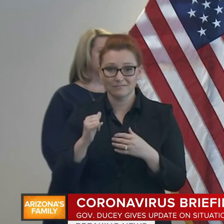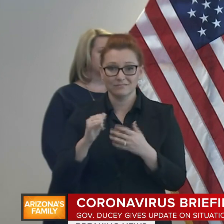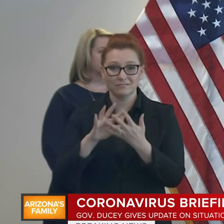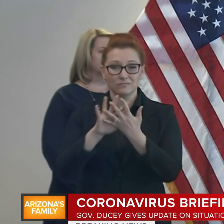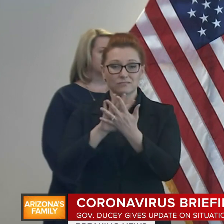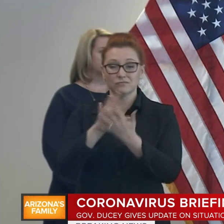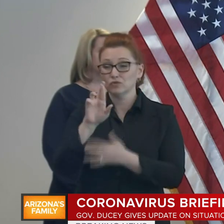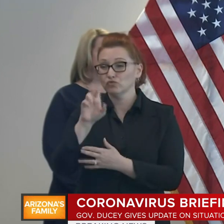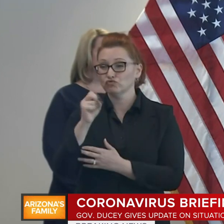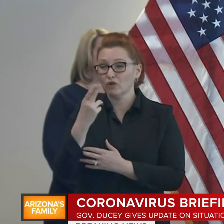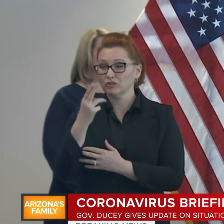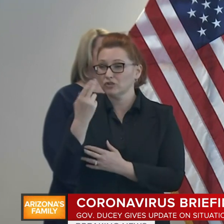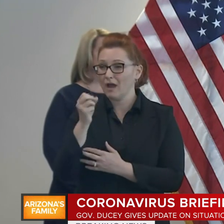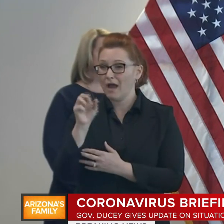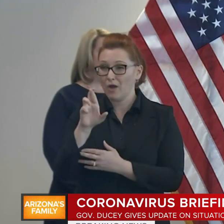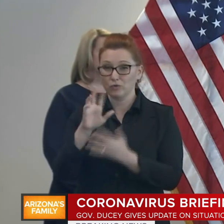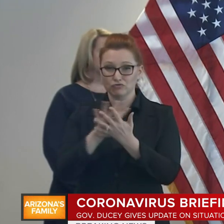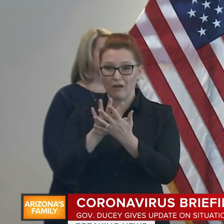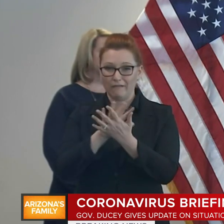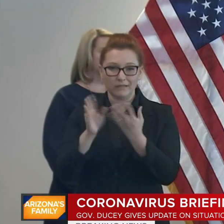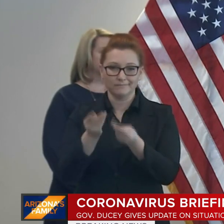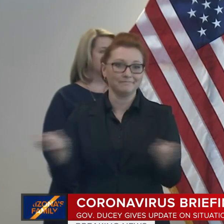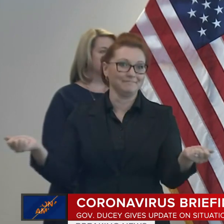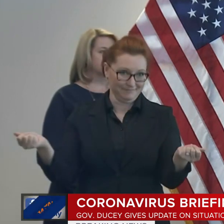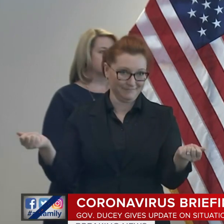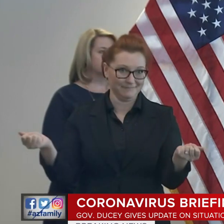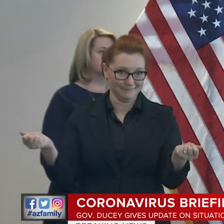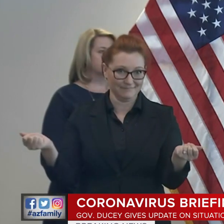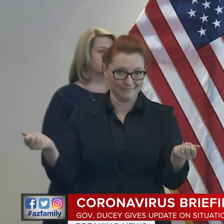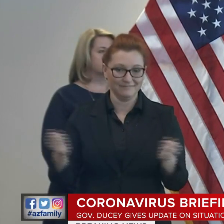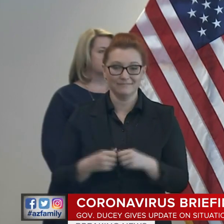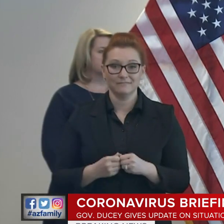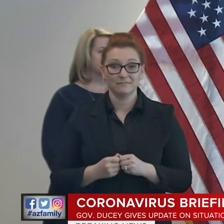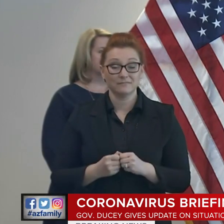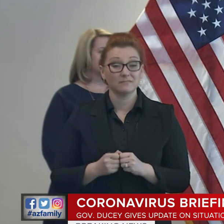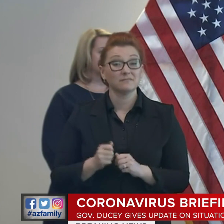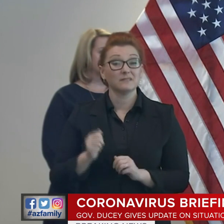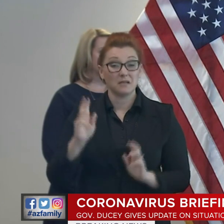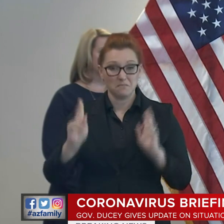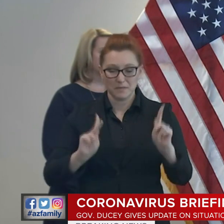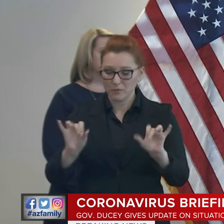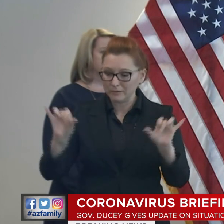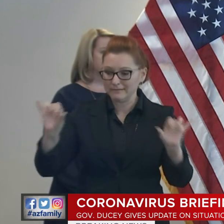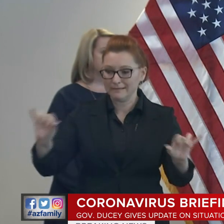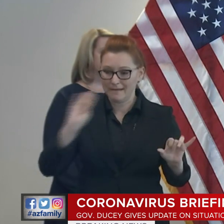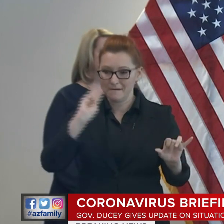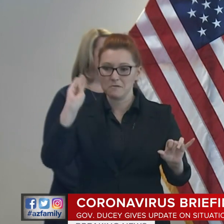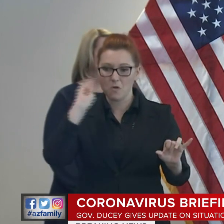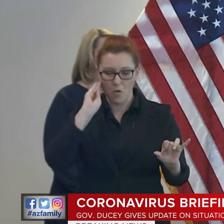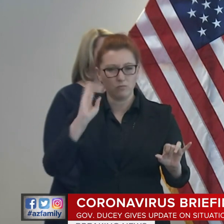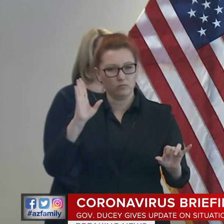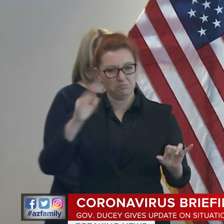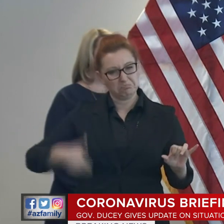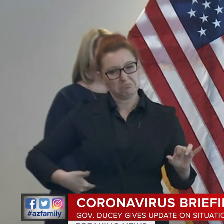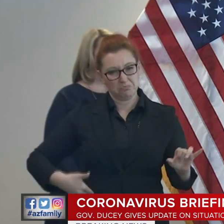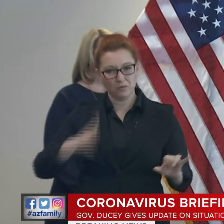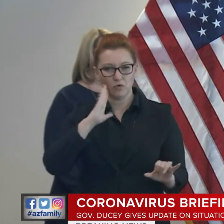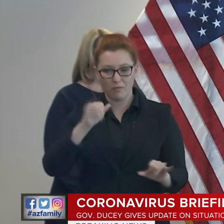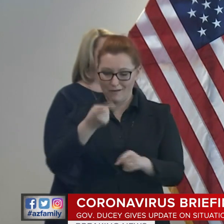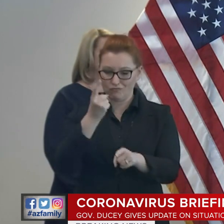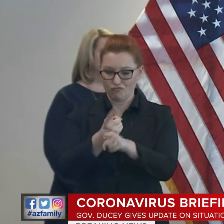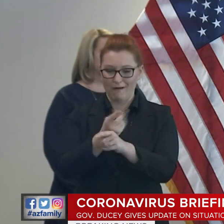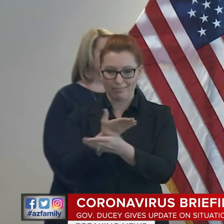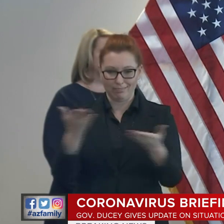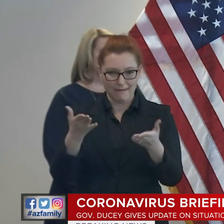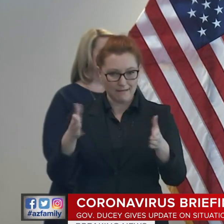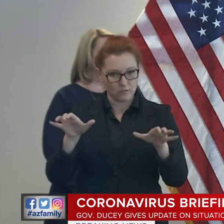hour in Tucson or Phoenix. Arizonans are staying home because it's the right thing to do. My top